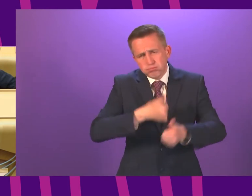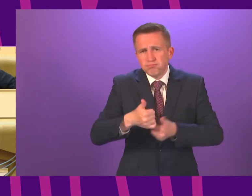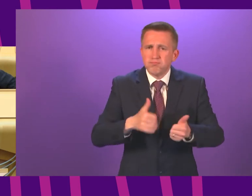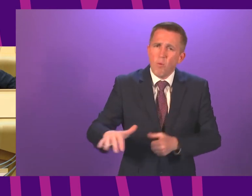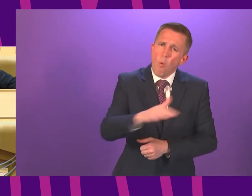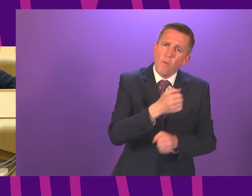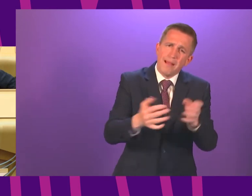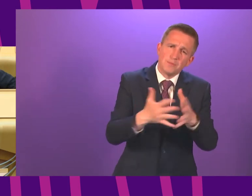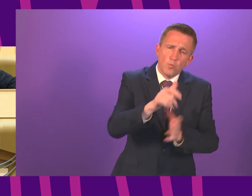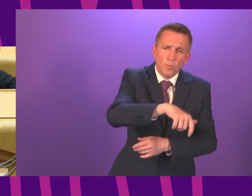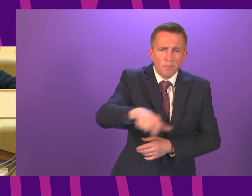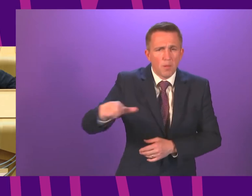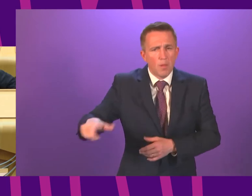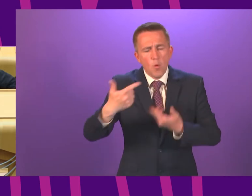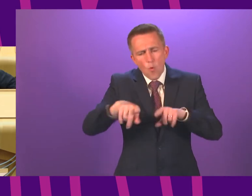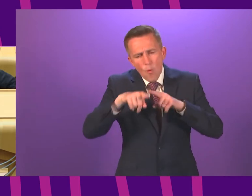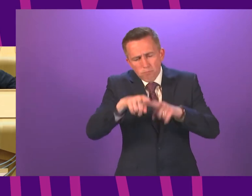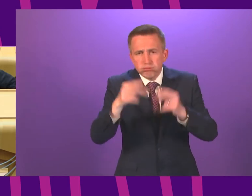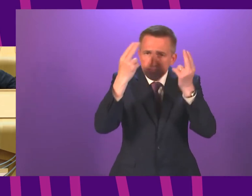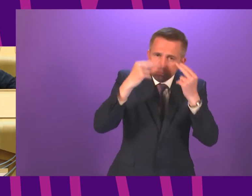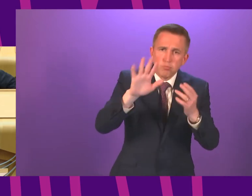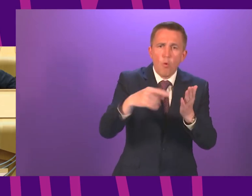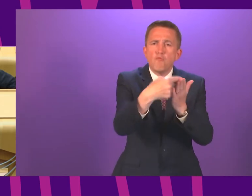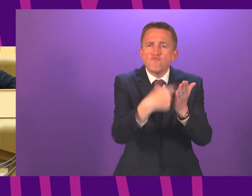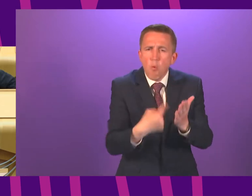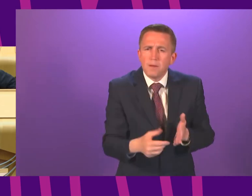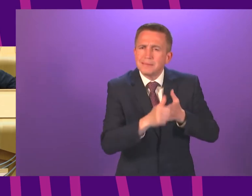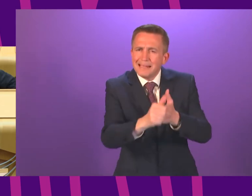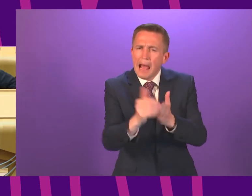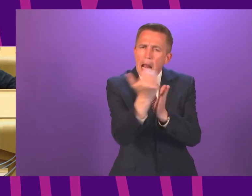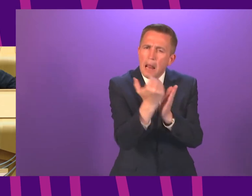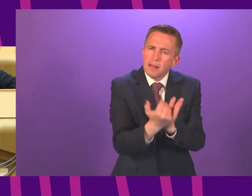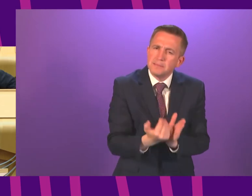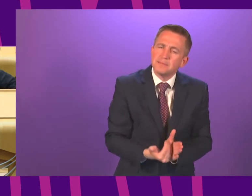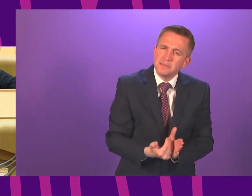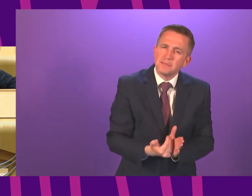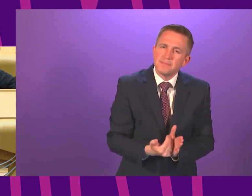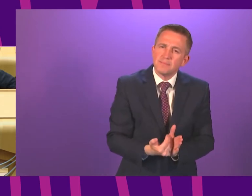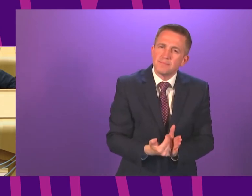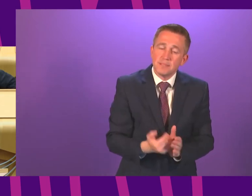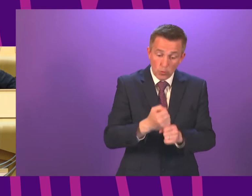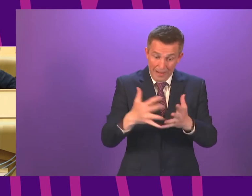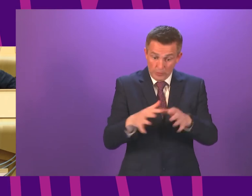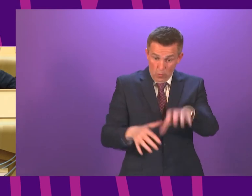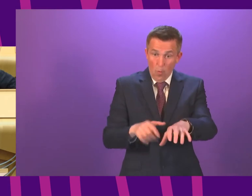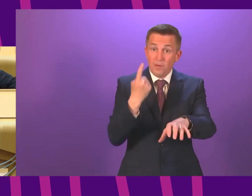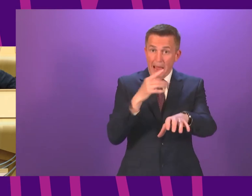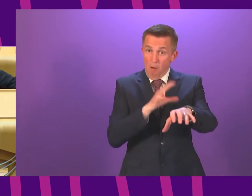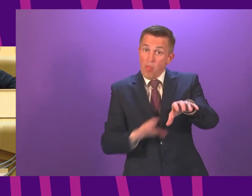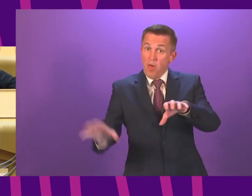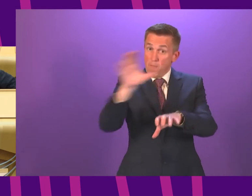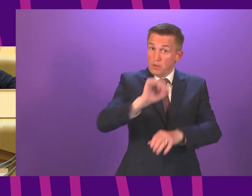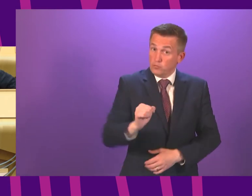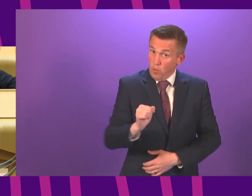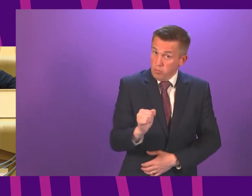health measures and stuck to all of the rules and guidelines. I will turn to other parts of the country and I am going to first set out